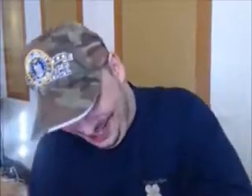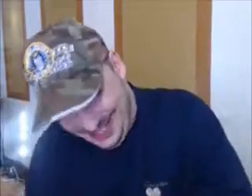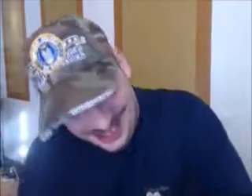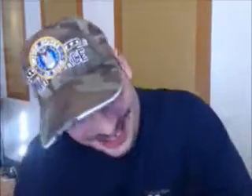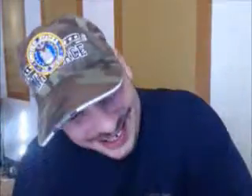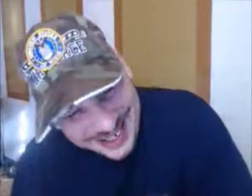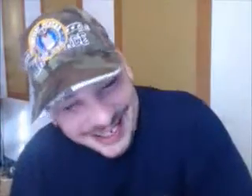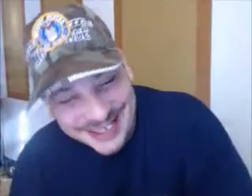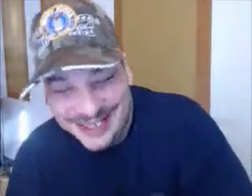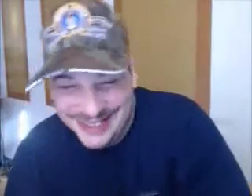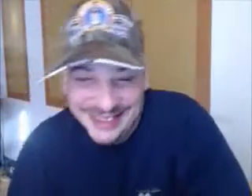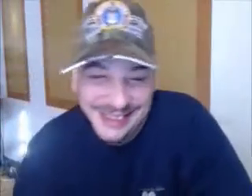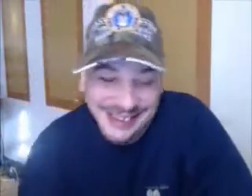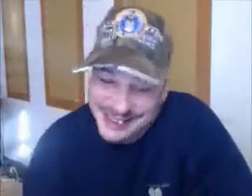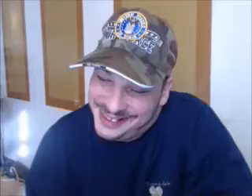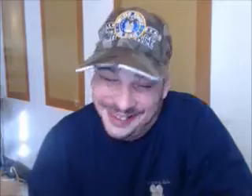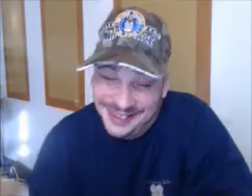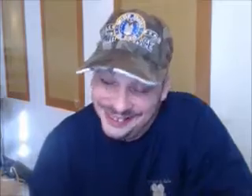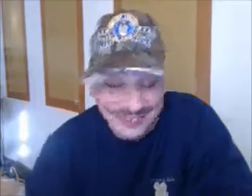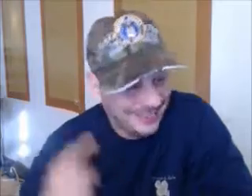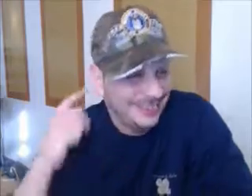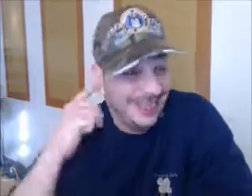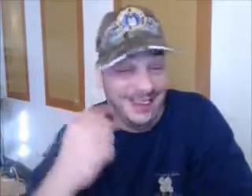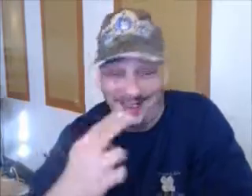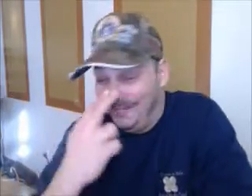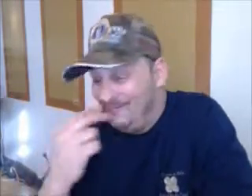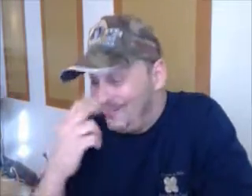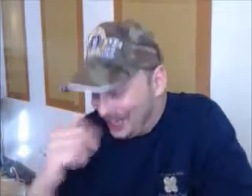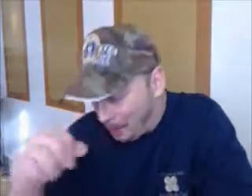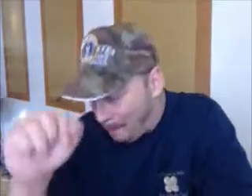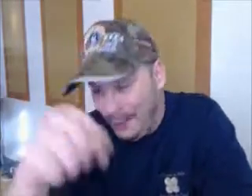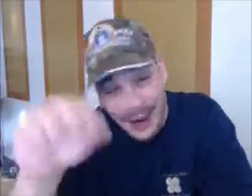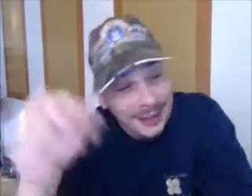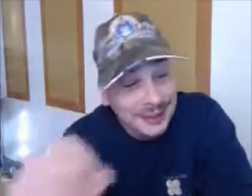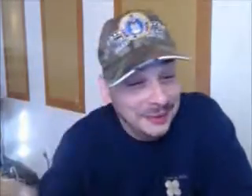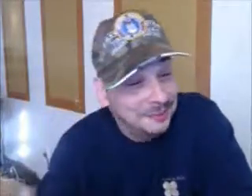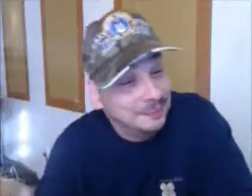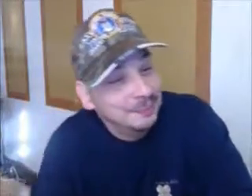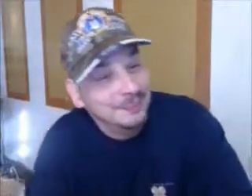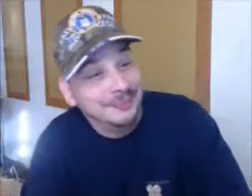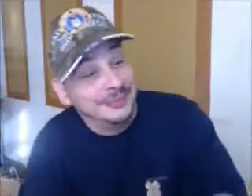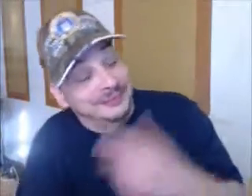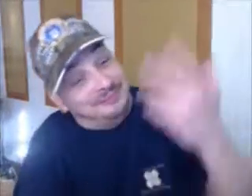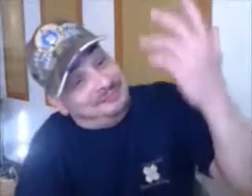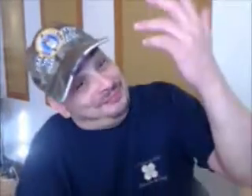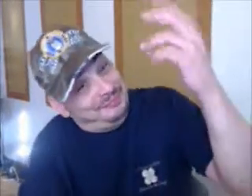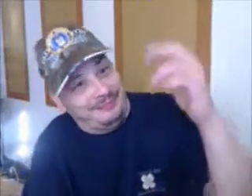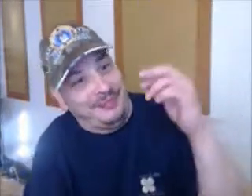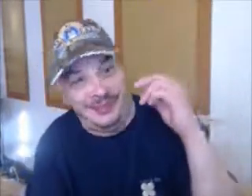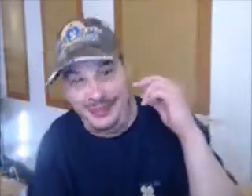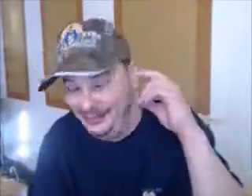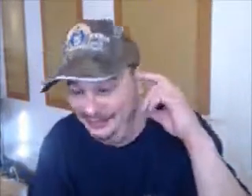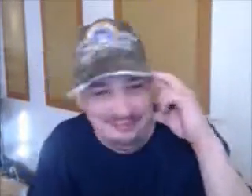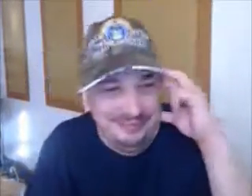How many of you think that sweet, defenseless old lady is the victim? You would be wrong. That's because you've been brainwashed.